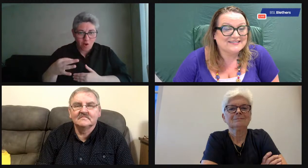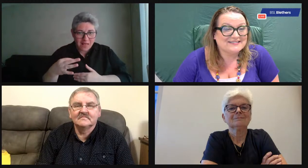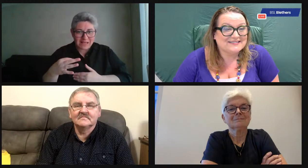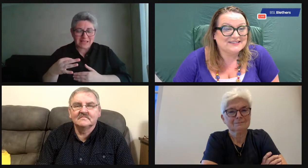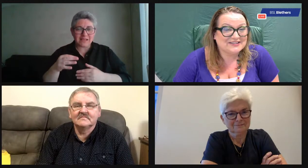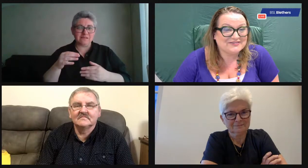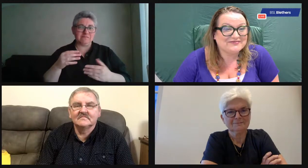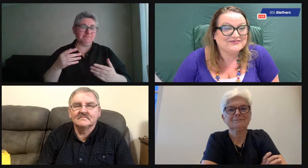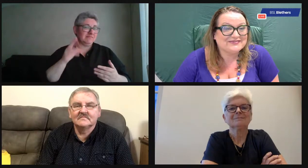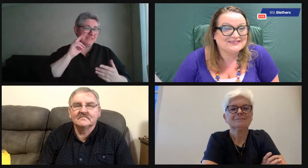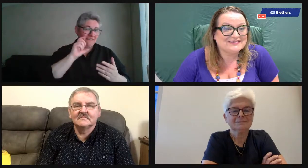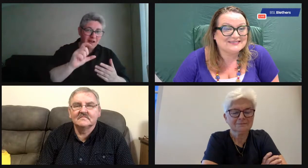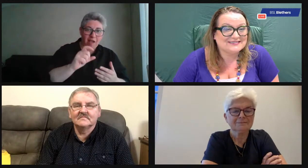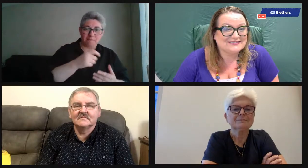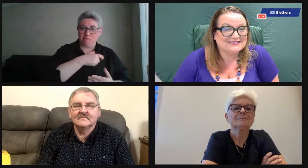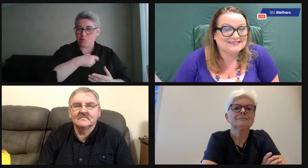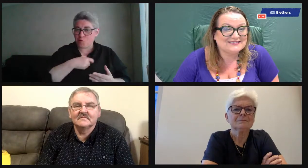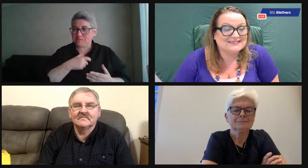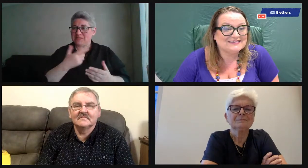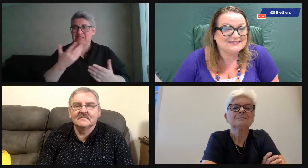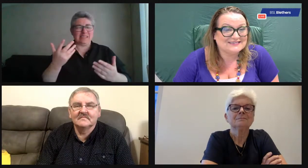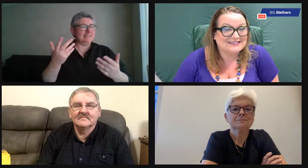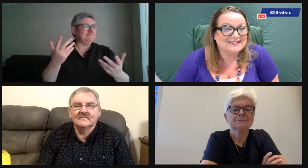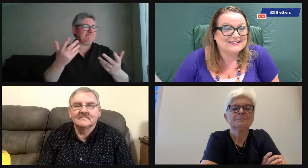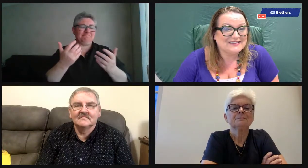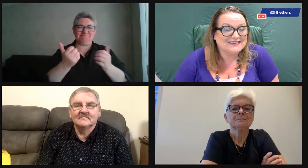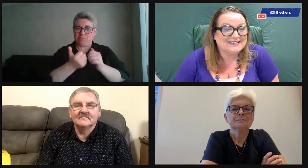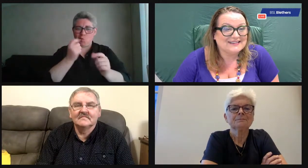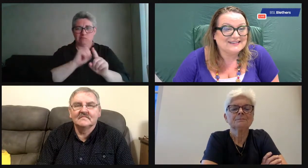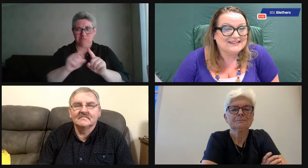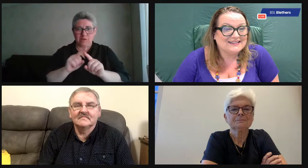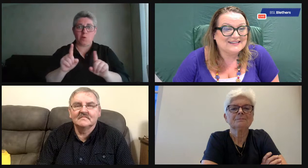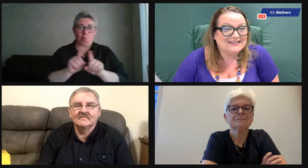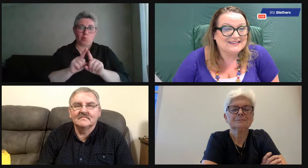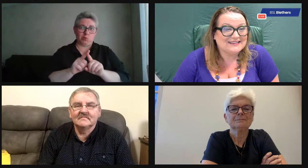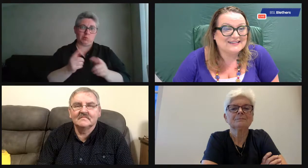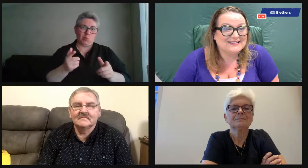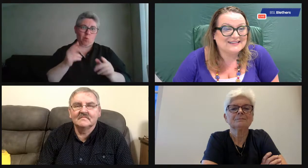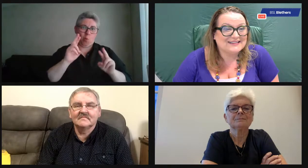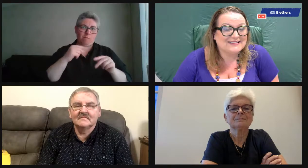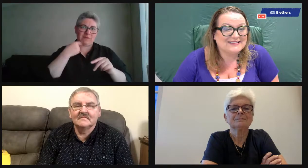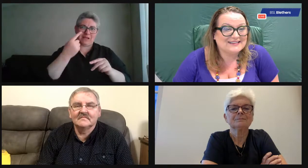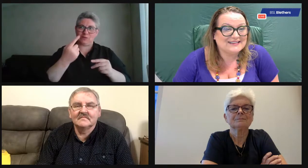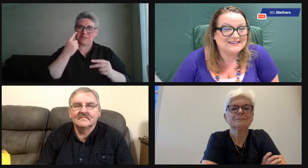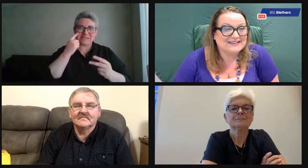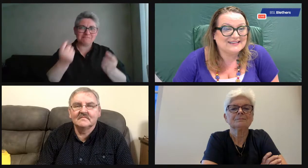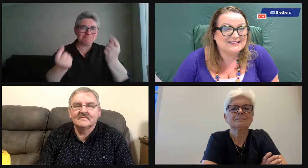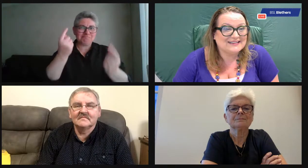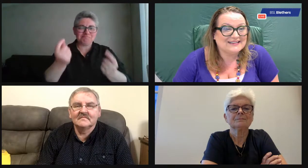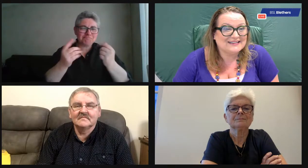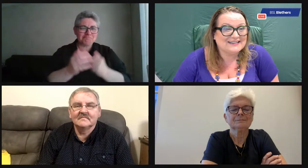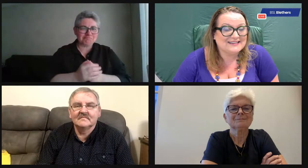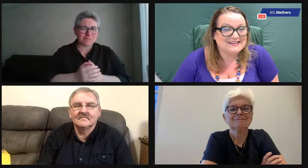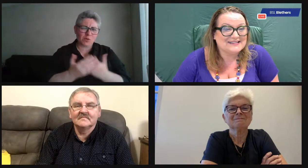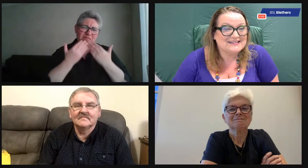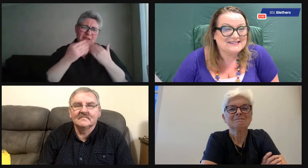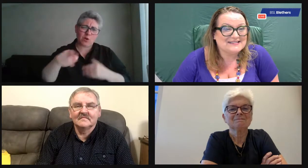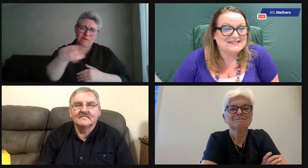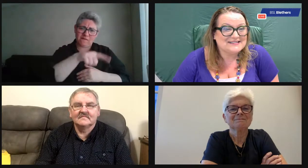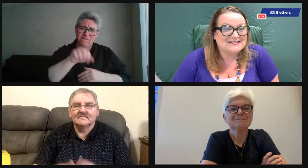about something or you might need this little reminder to say thank you to your volunteers at your